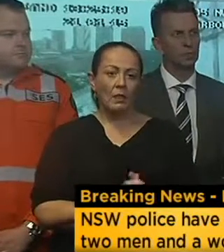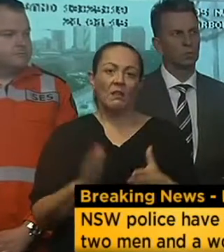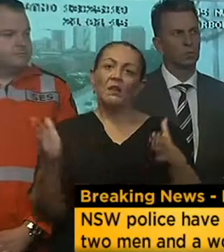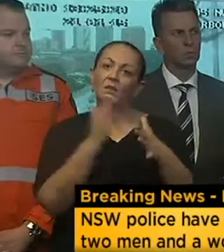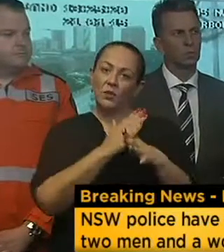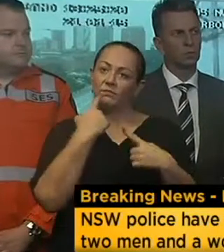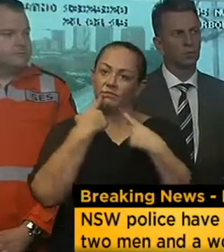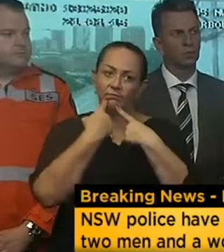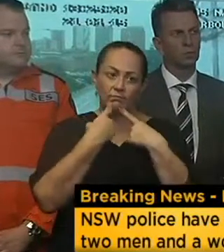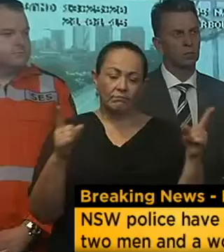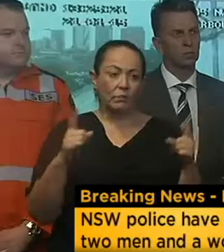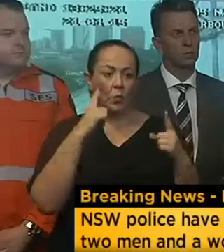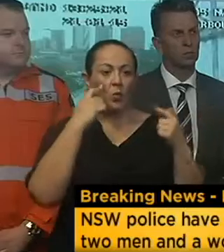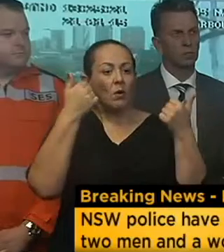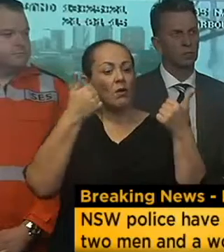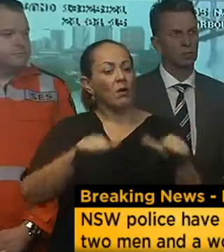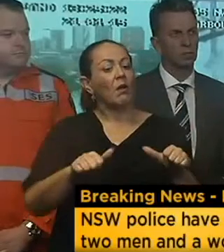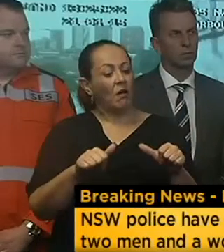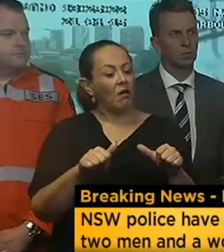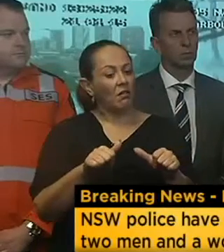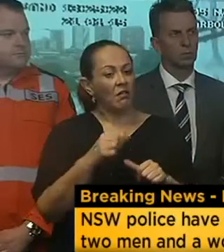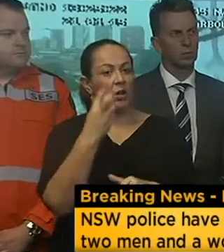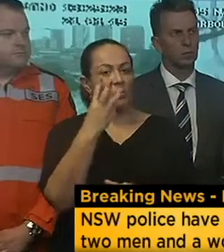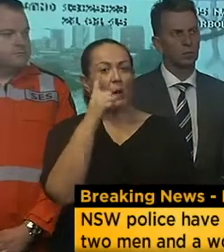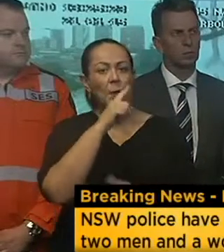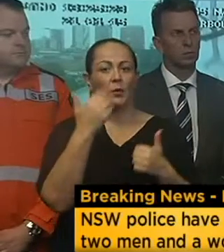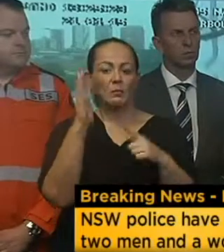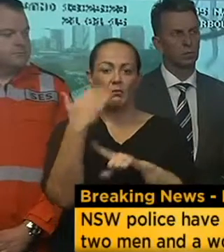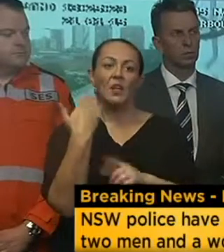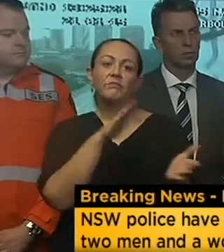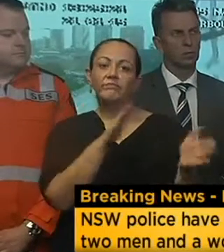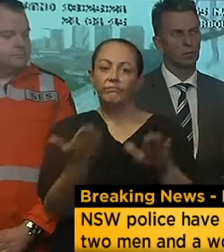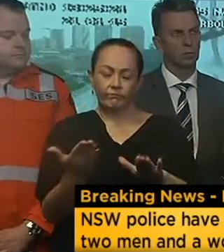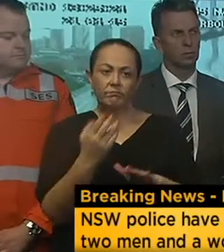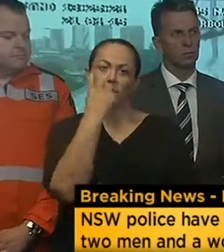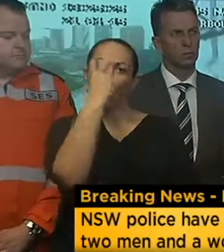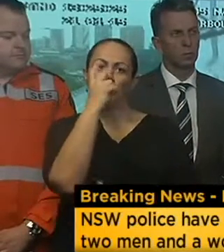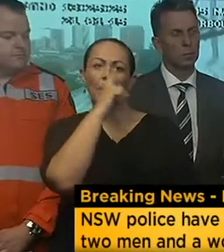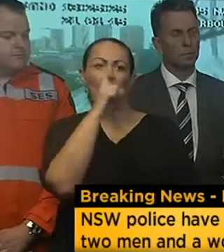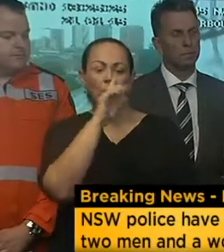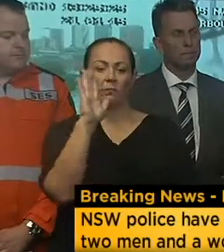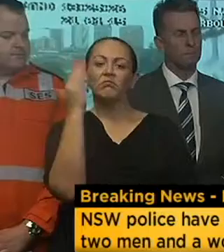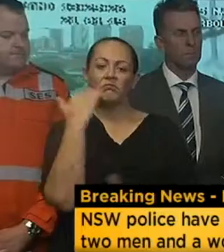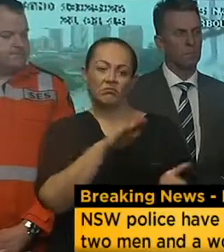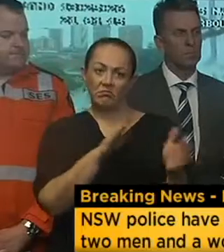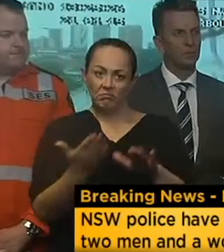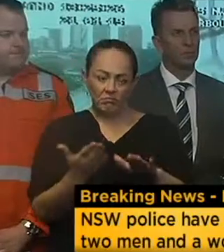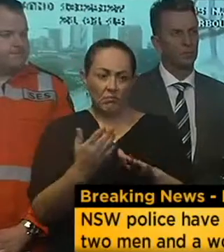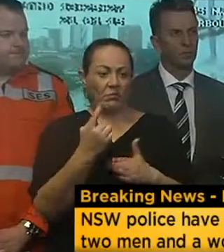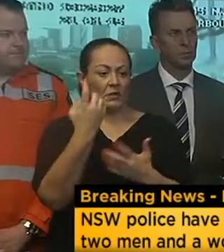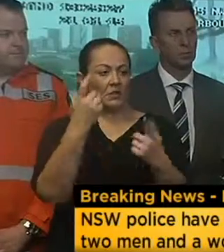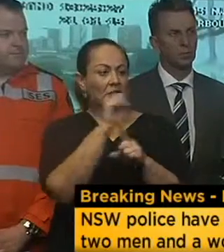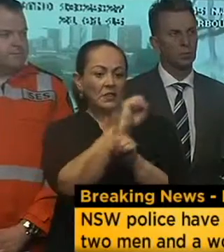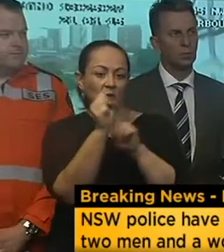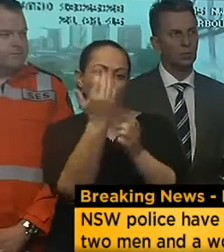very much like we have lost three residents. They are elderly residents and at the moment those circumstances are being worked